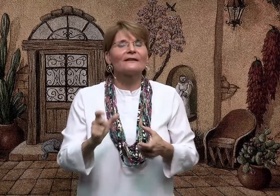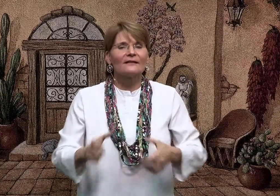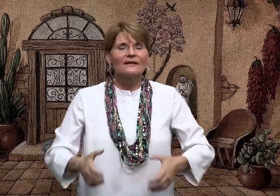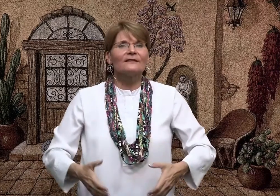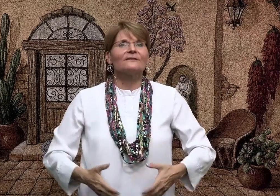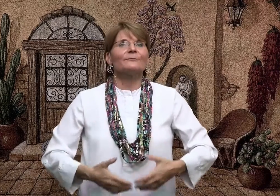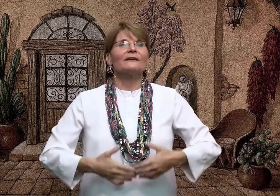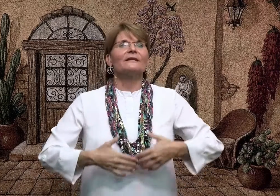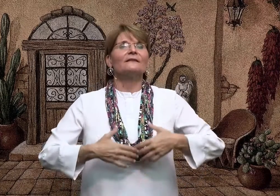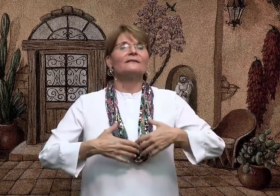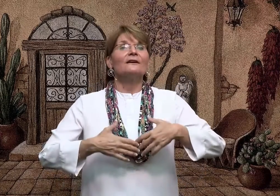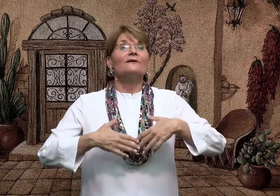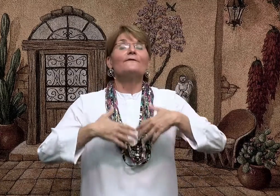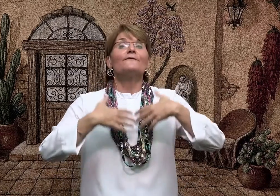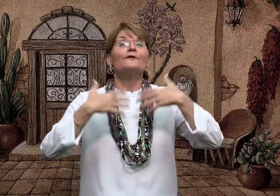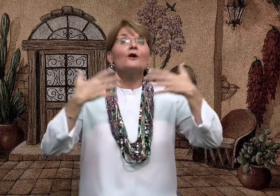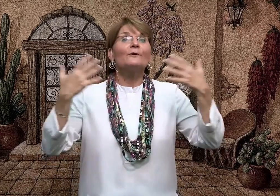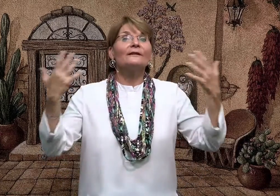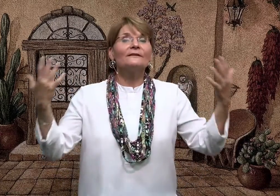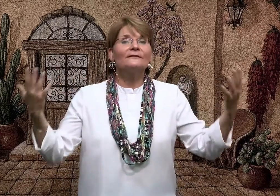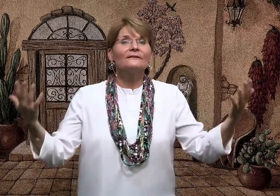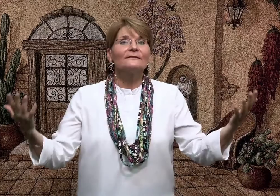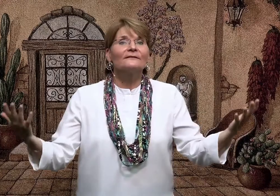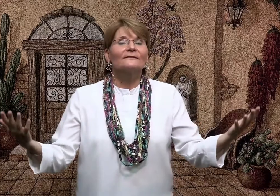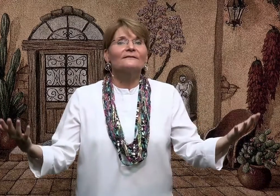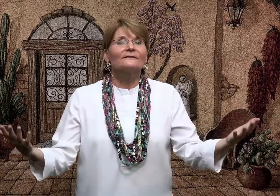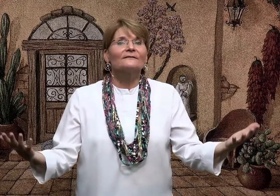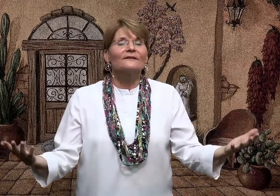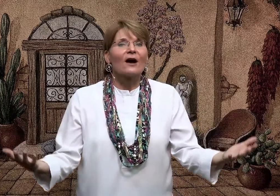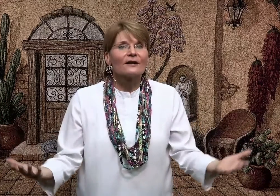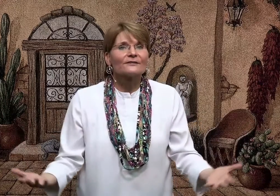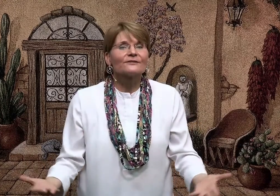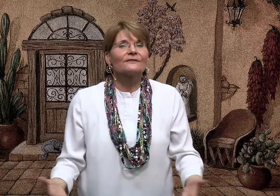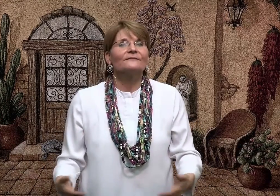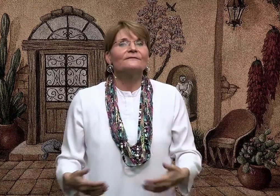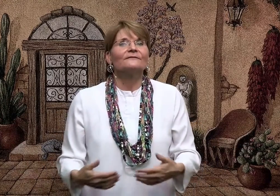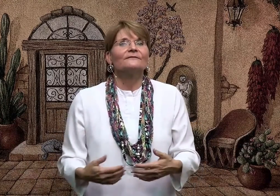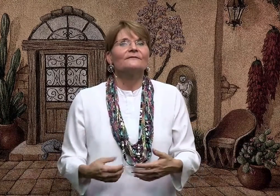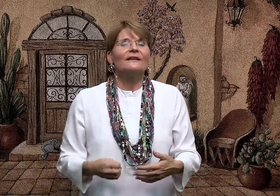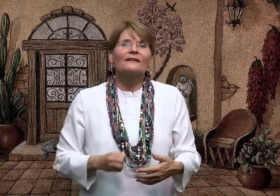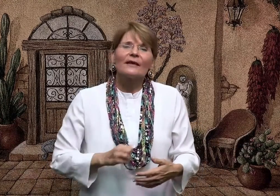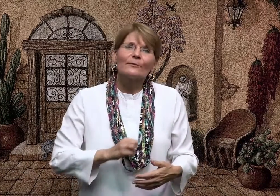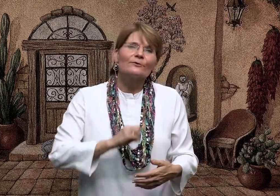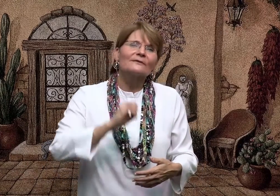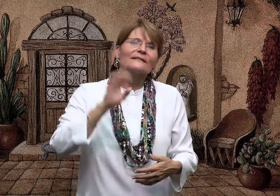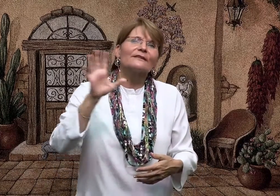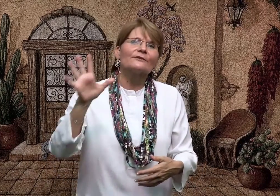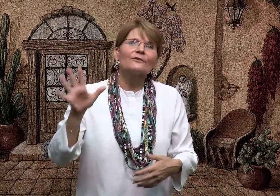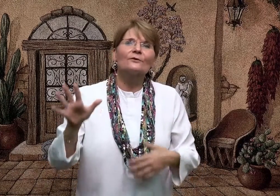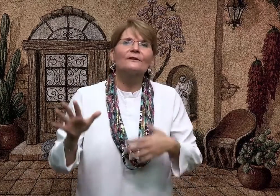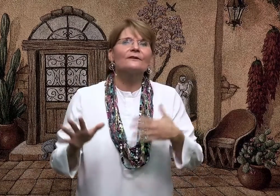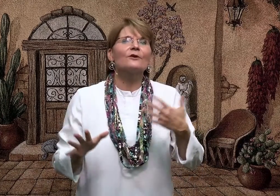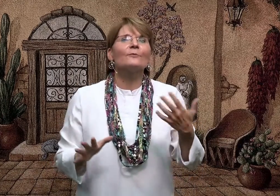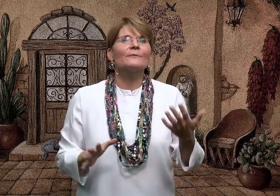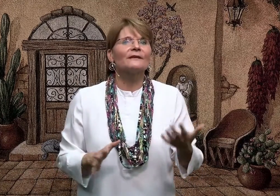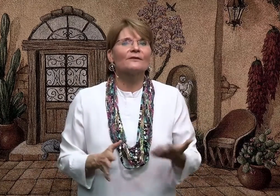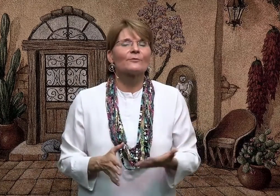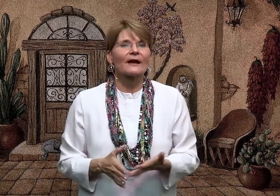to begin flowing the oxygen and the chemicals like serotonin and dopamine in the brain.